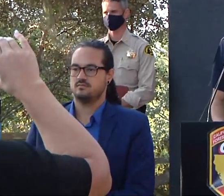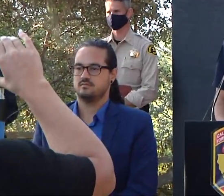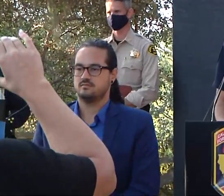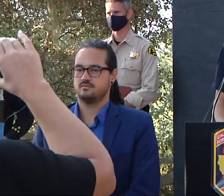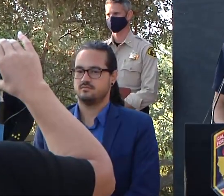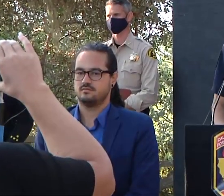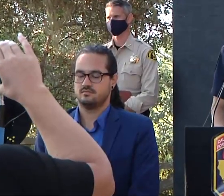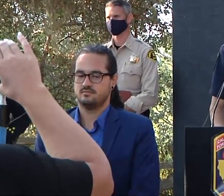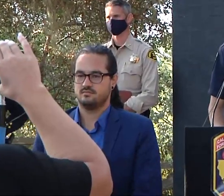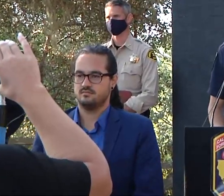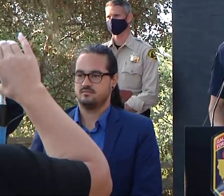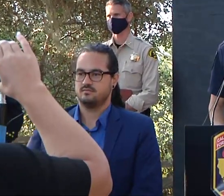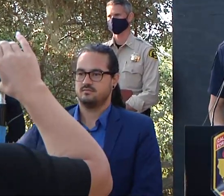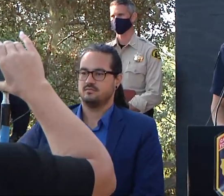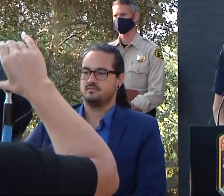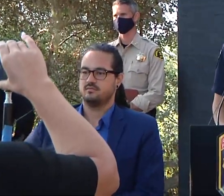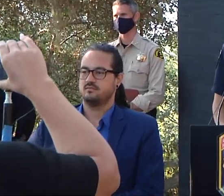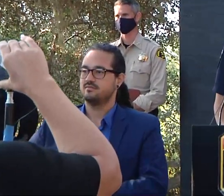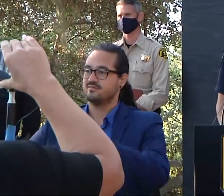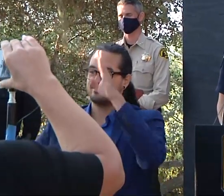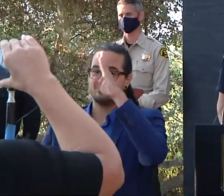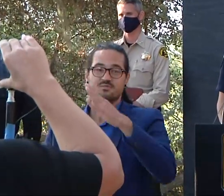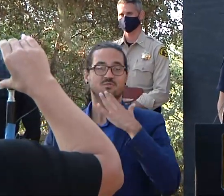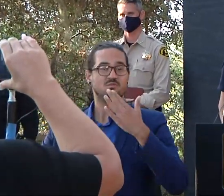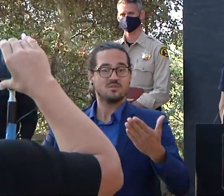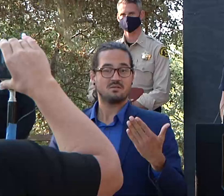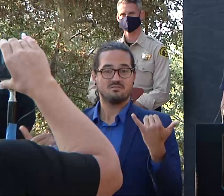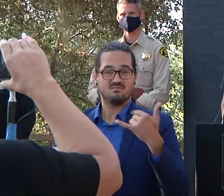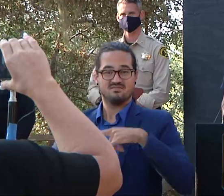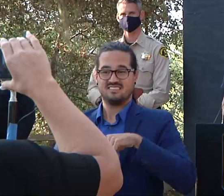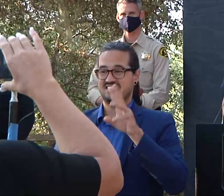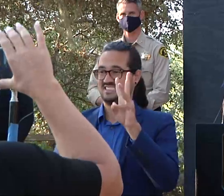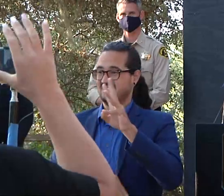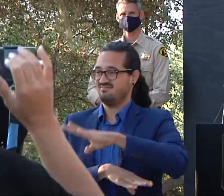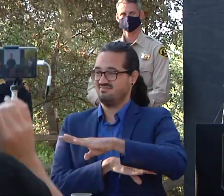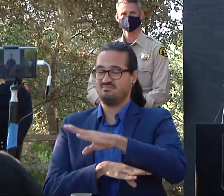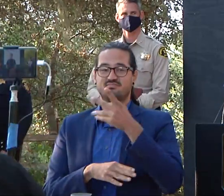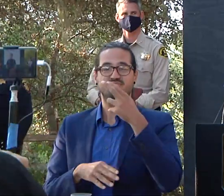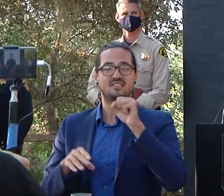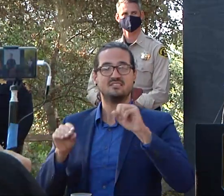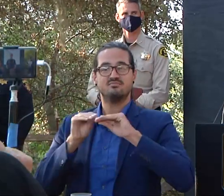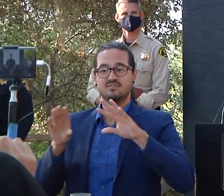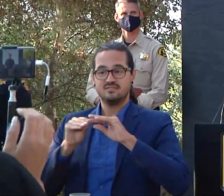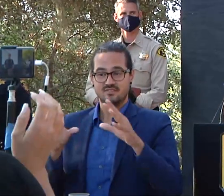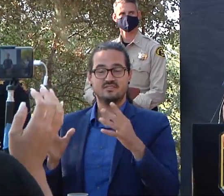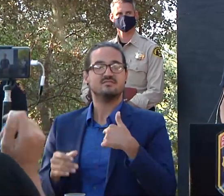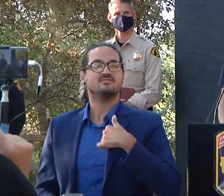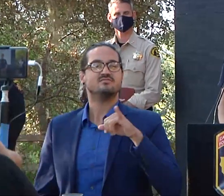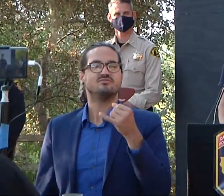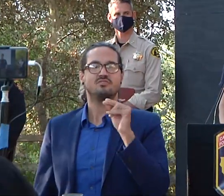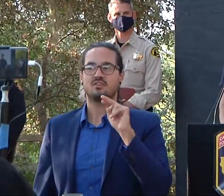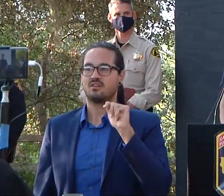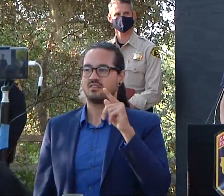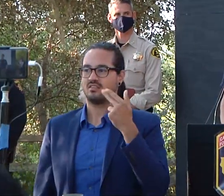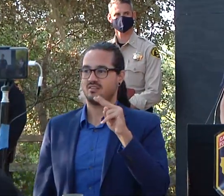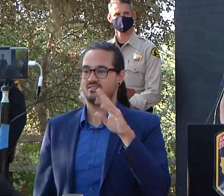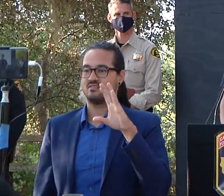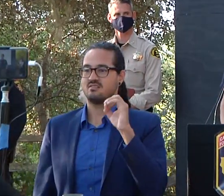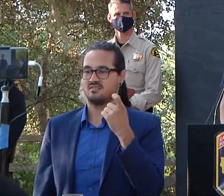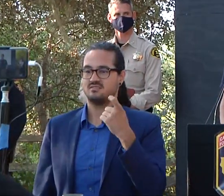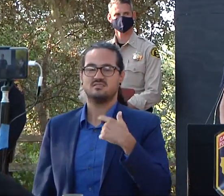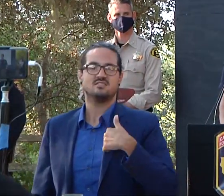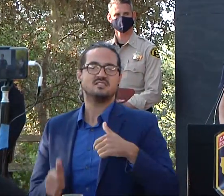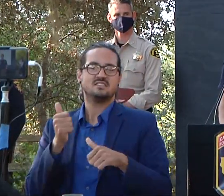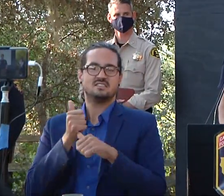uh well welcome to the 6 p.m press conference here on the czu complex my name is jonathan cox deputy chief for cal fire san mateo santa cruz unit